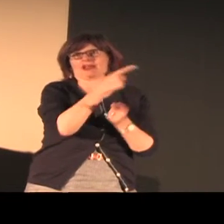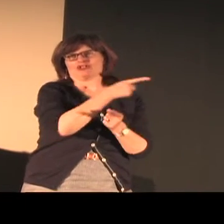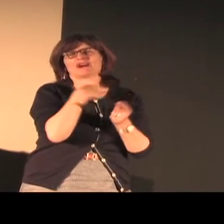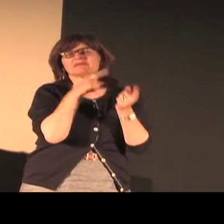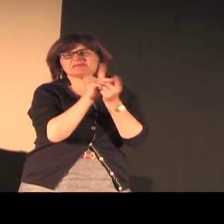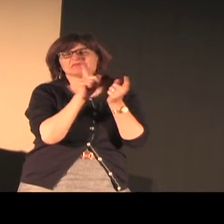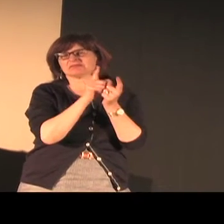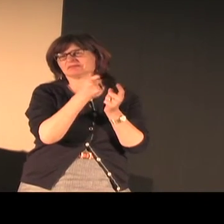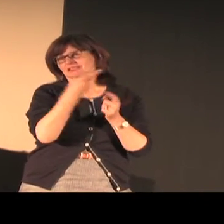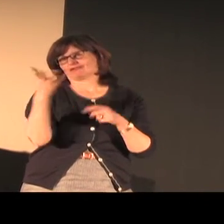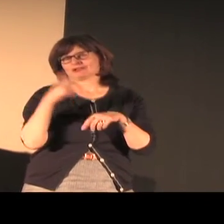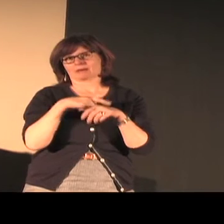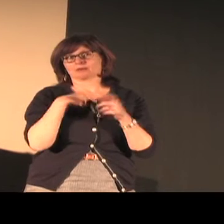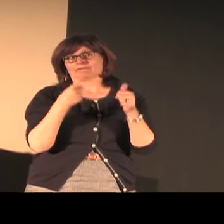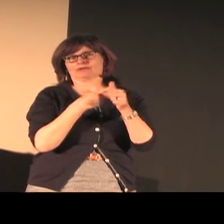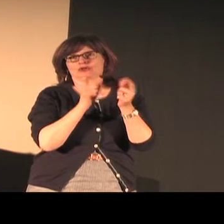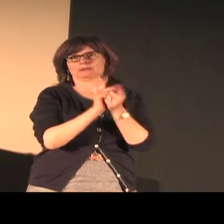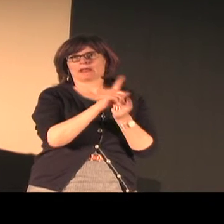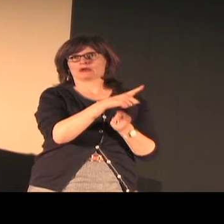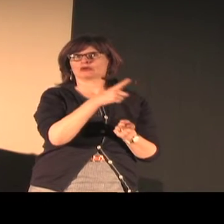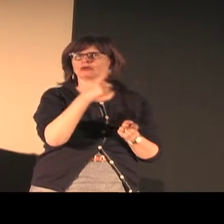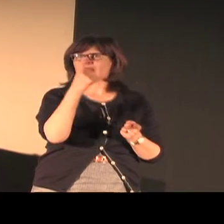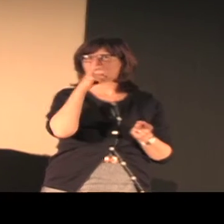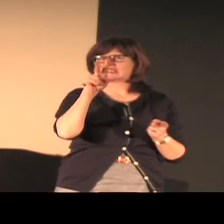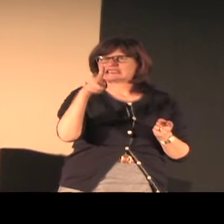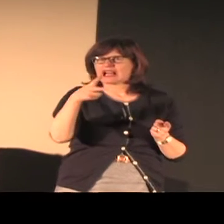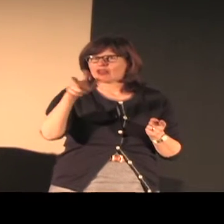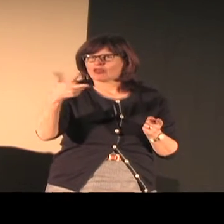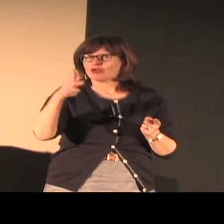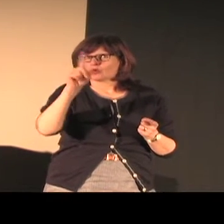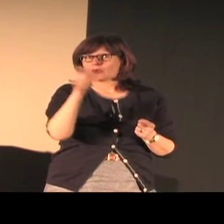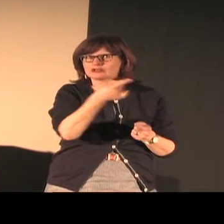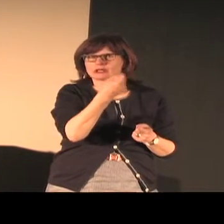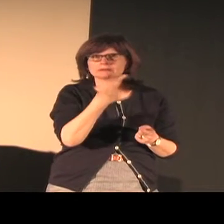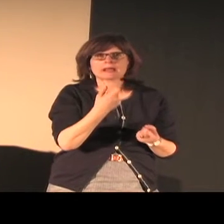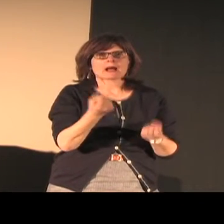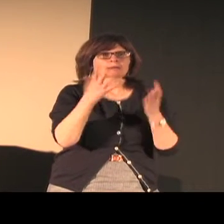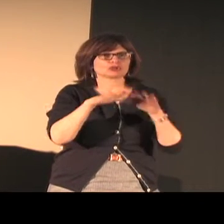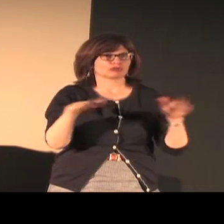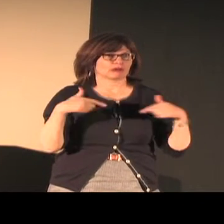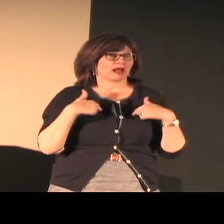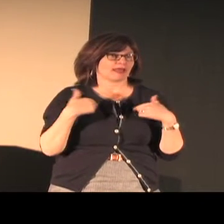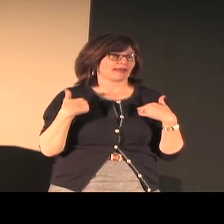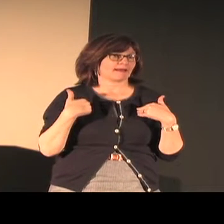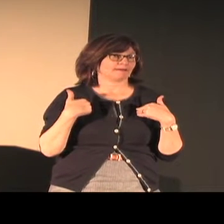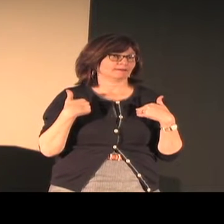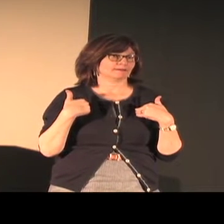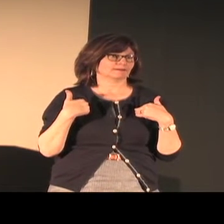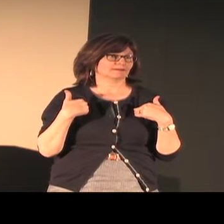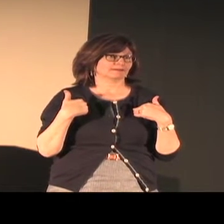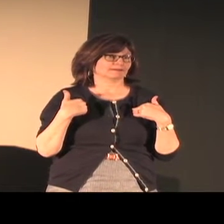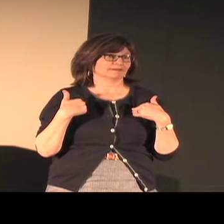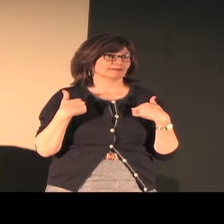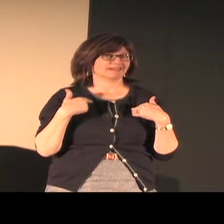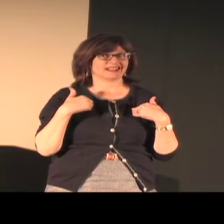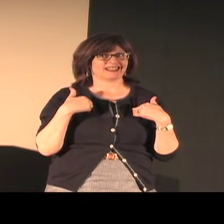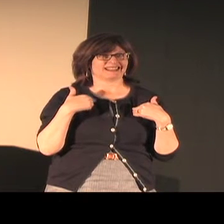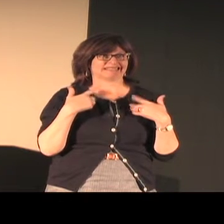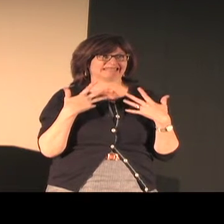When I first met her, I met her several times. the first time I met her, the first or second or third question she asked me was, How many children do you